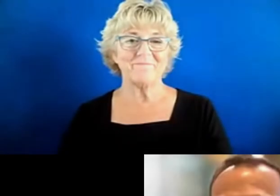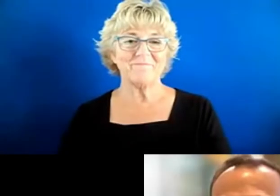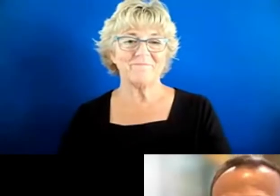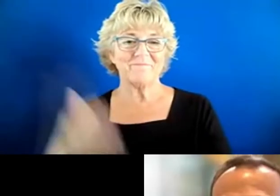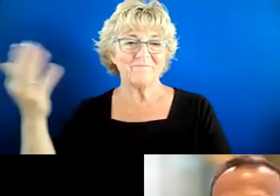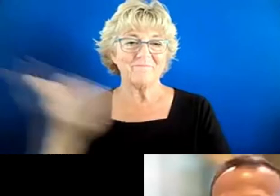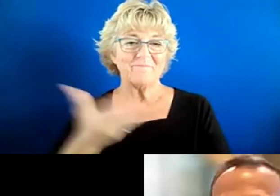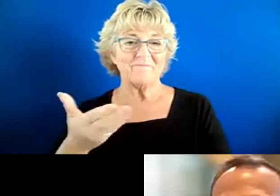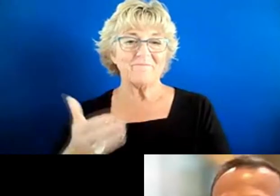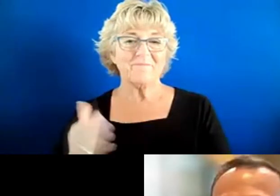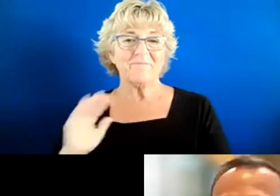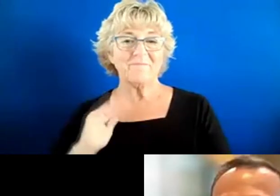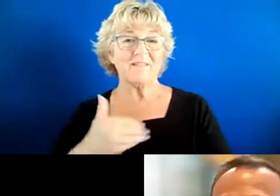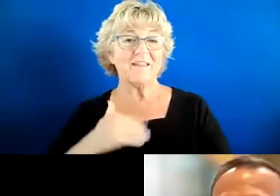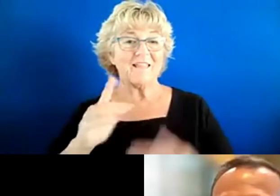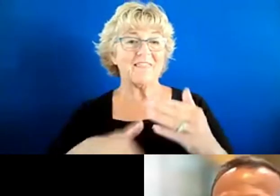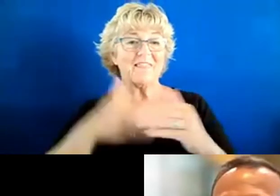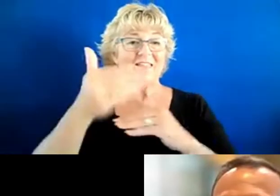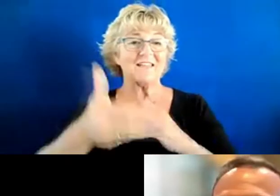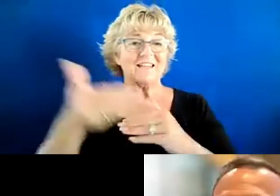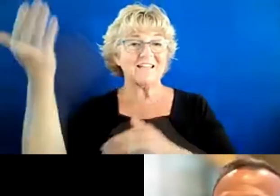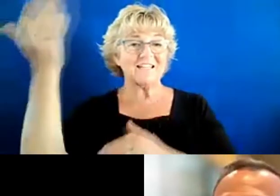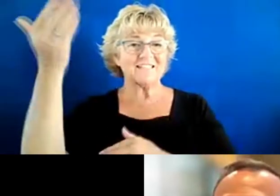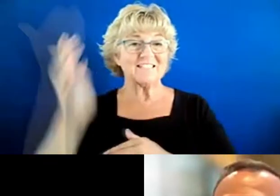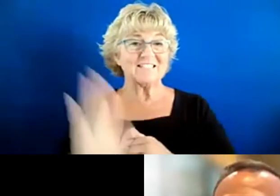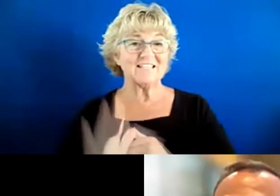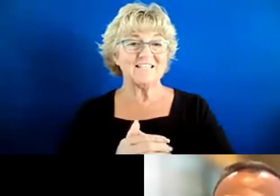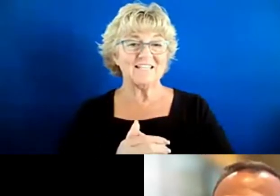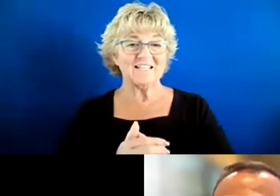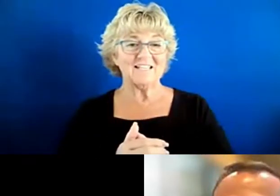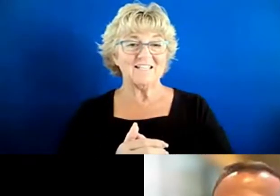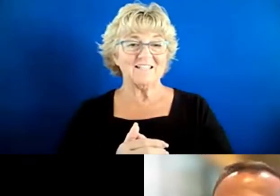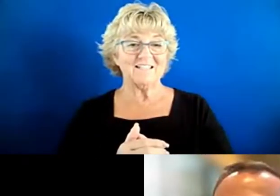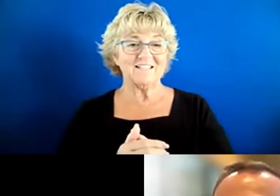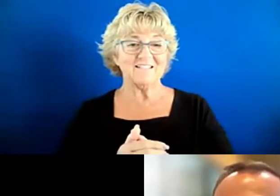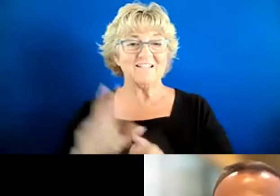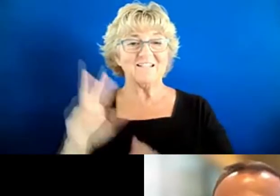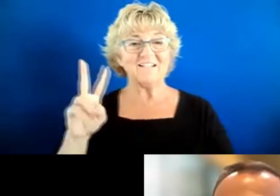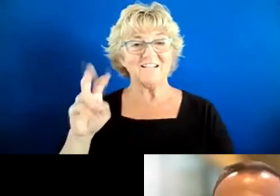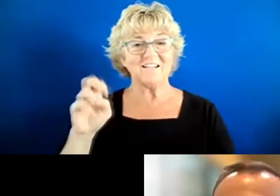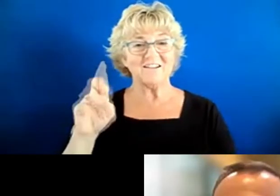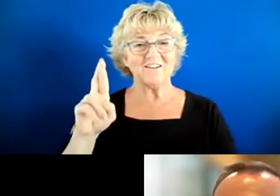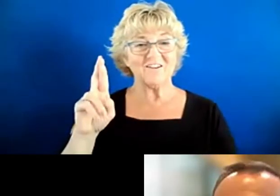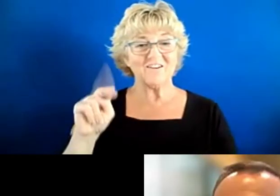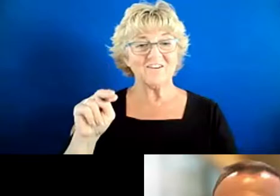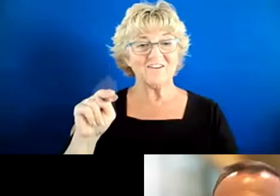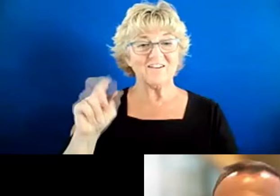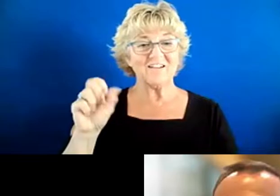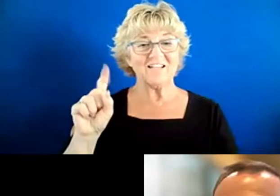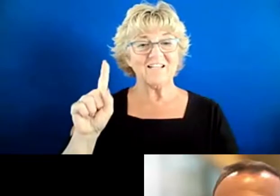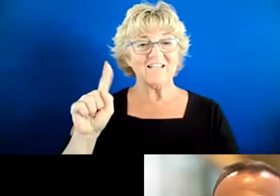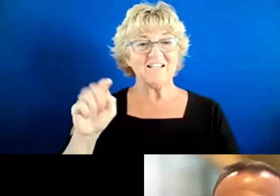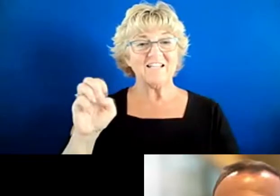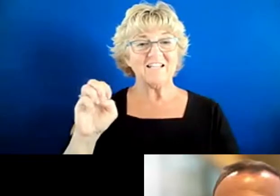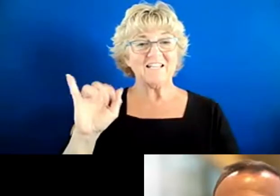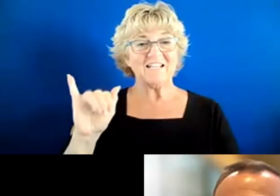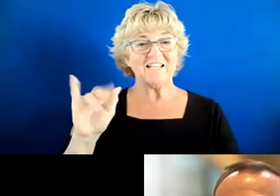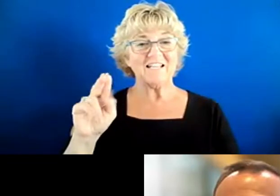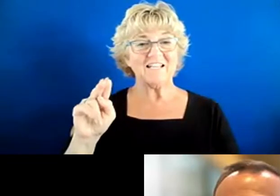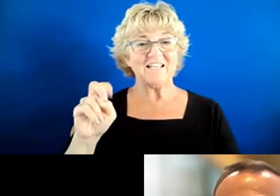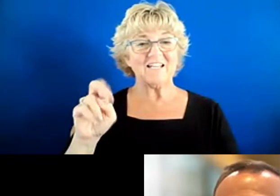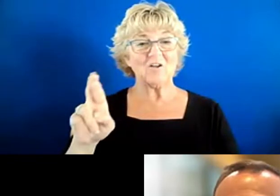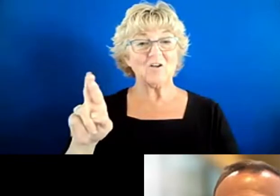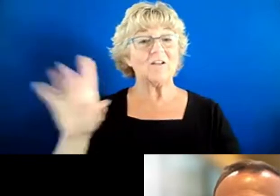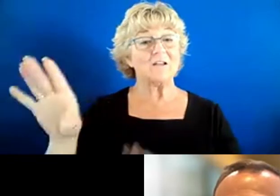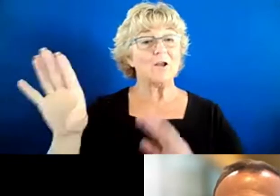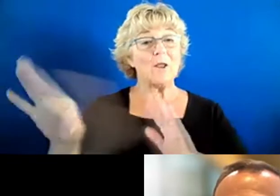our next guest is none other than Vern Steiner. Vern was appointed